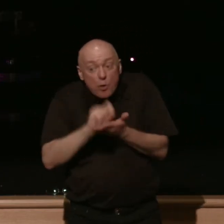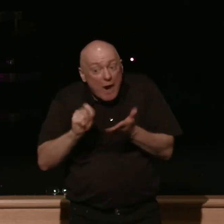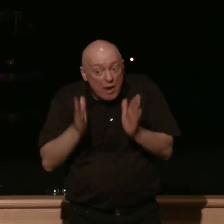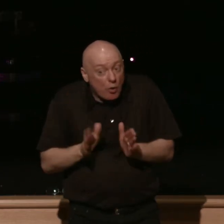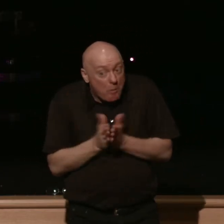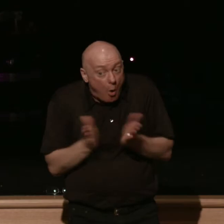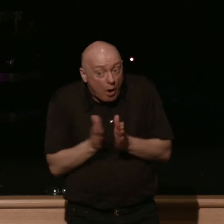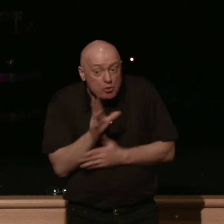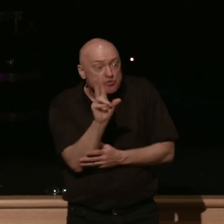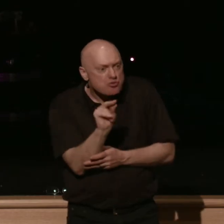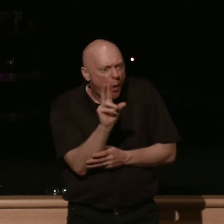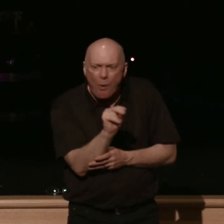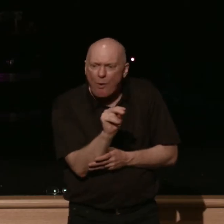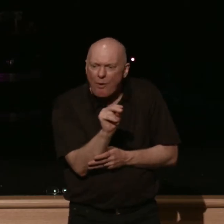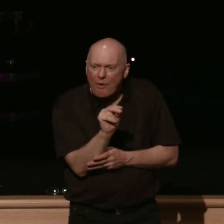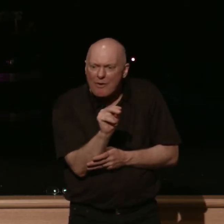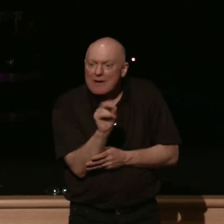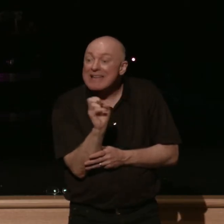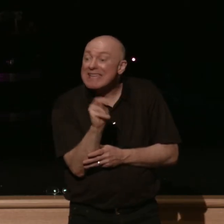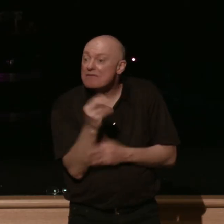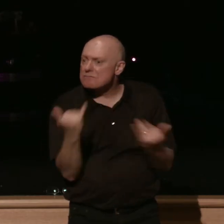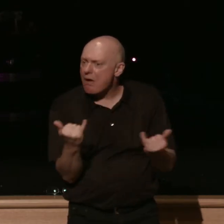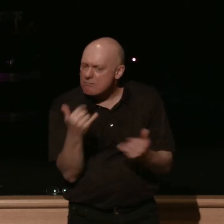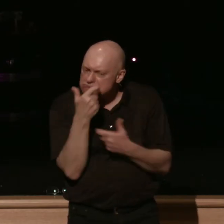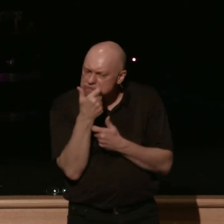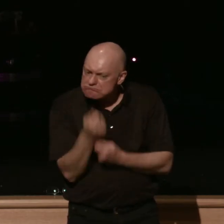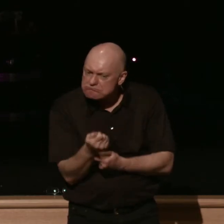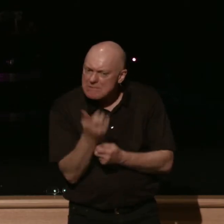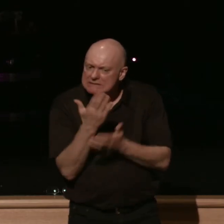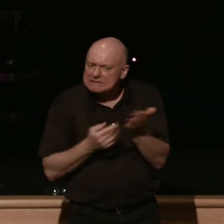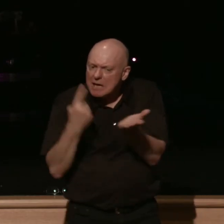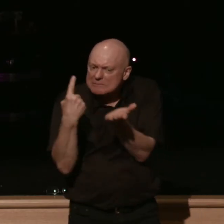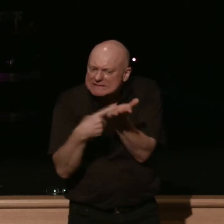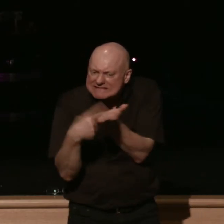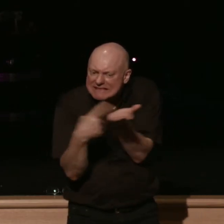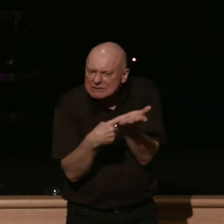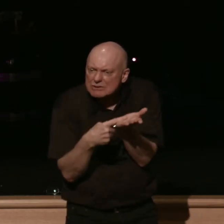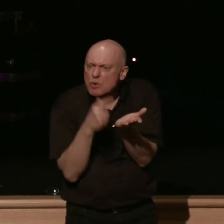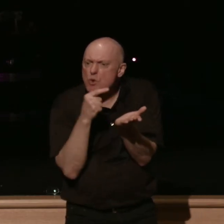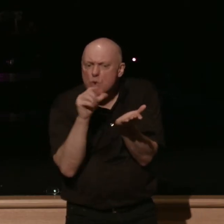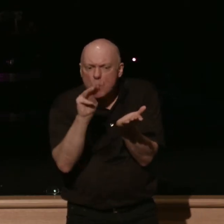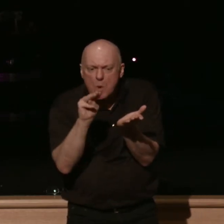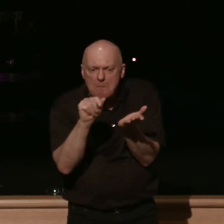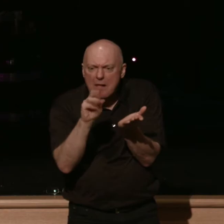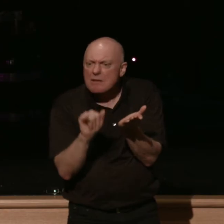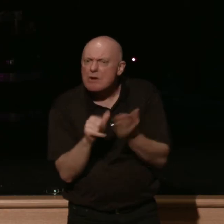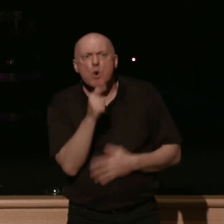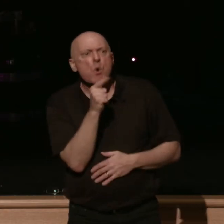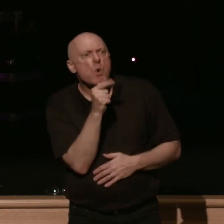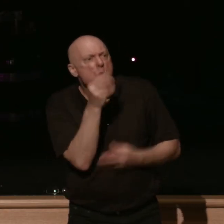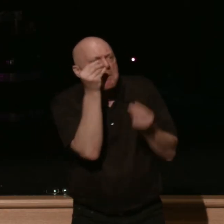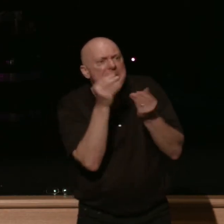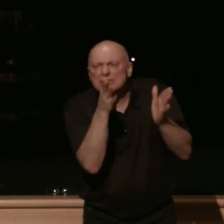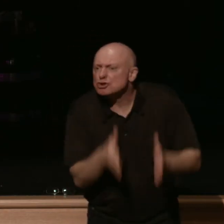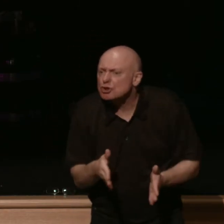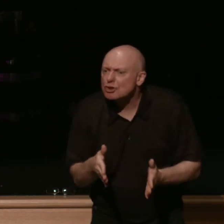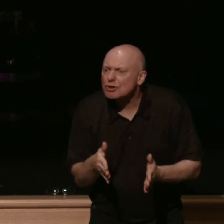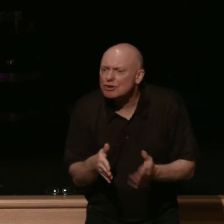but but and and even now it's fascinating there's some discussion about who this guy is people are like i wonder who the my messenger is